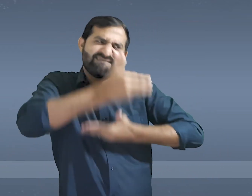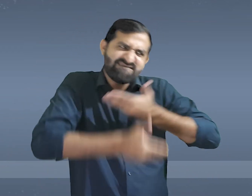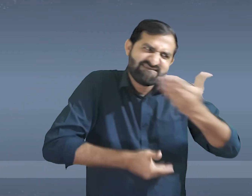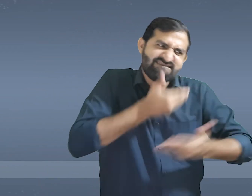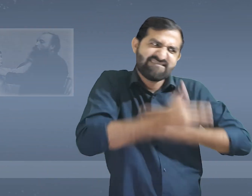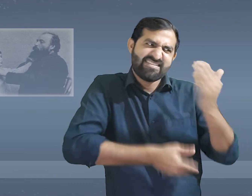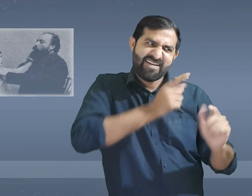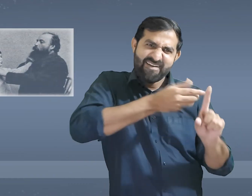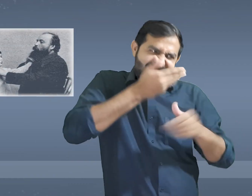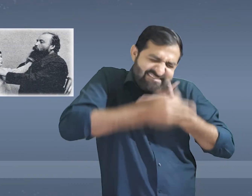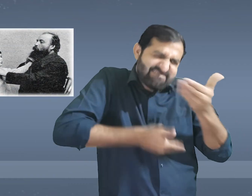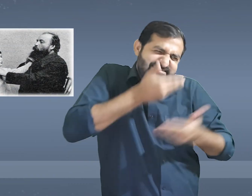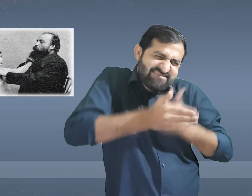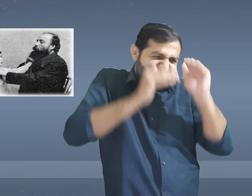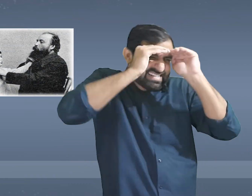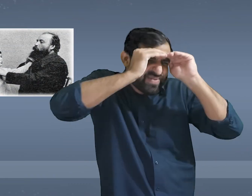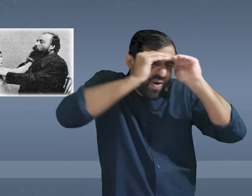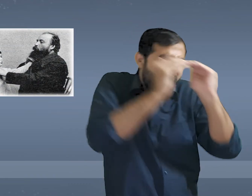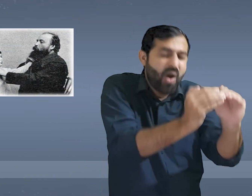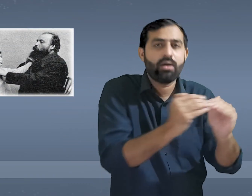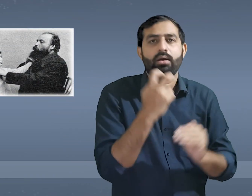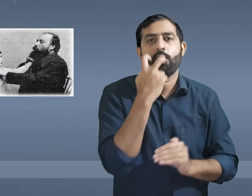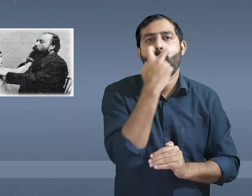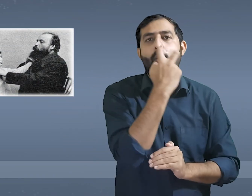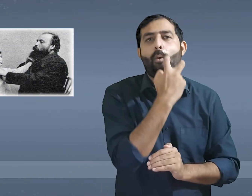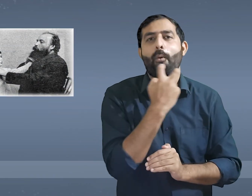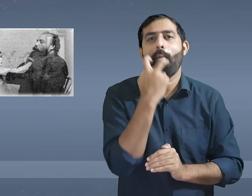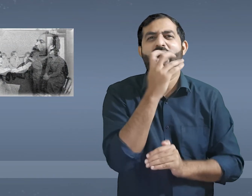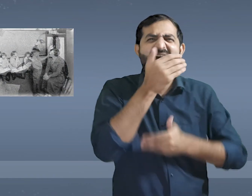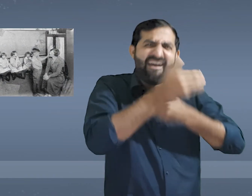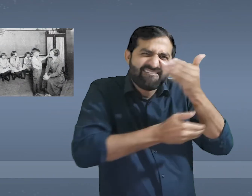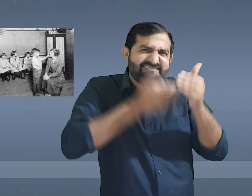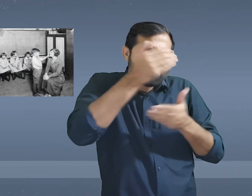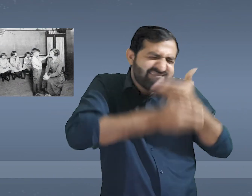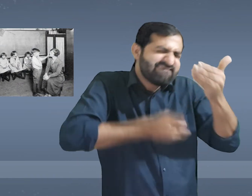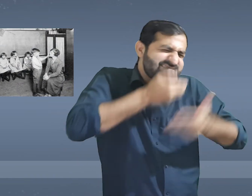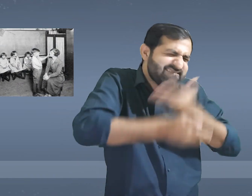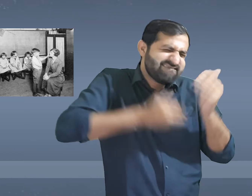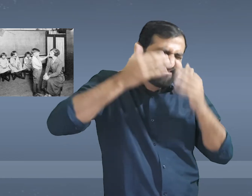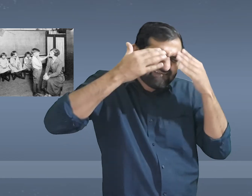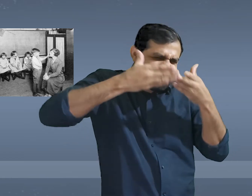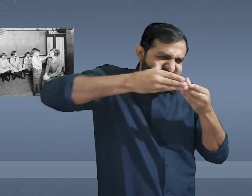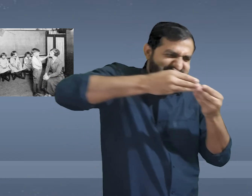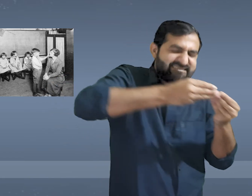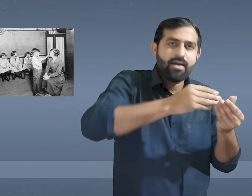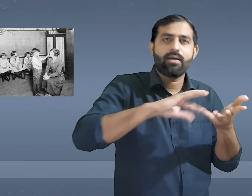to abandon using sign language and use oralism instead. The educators of the deaf started following oral